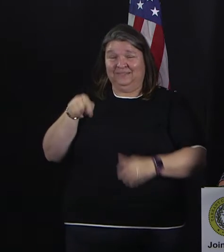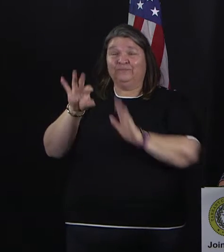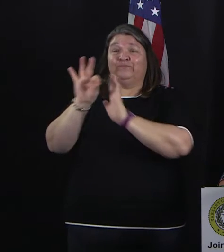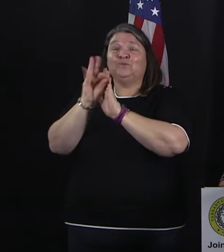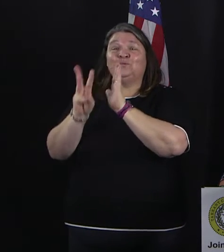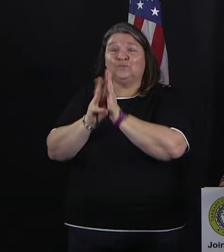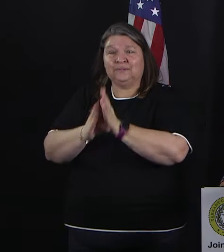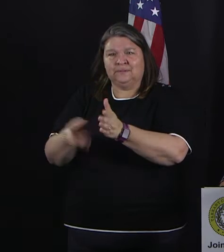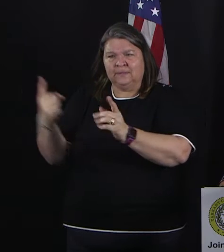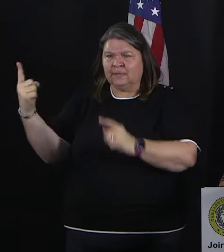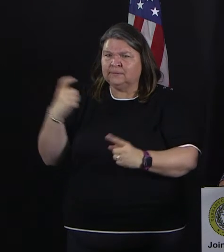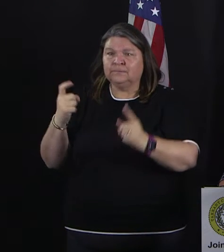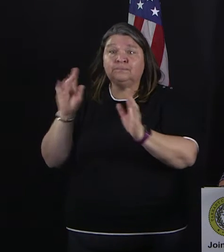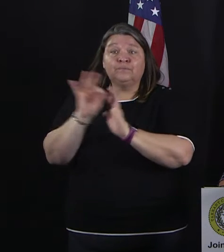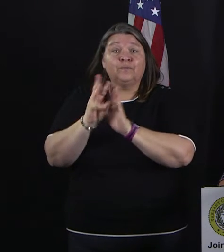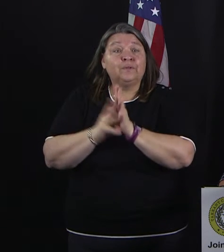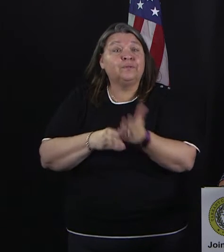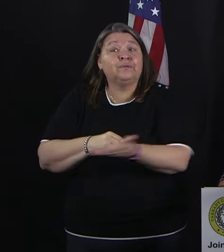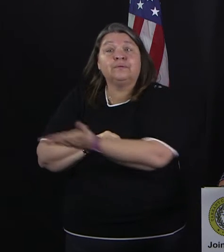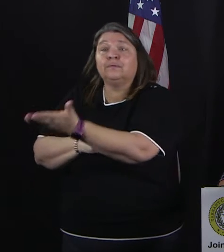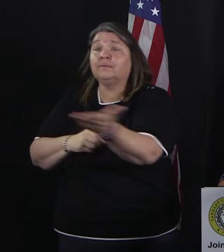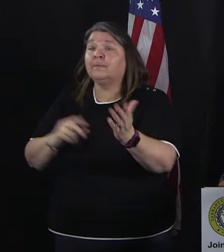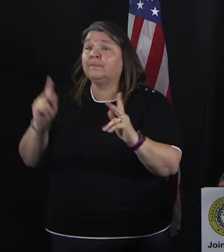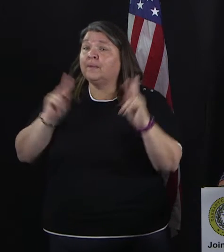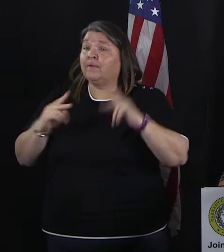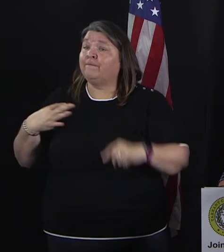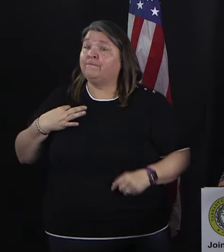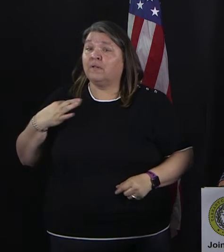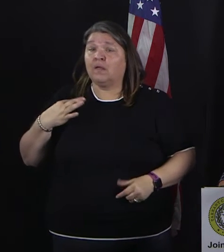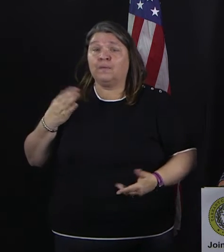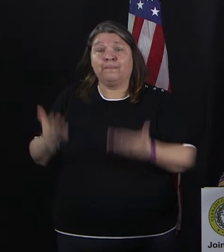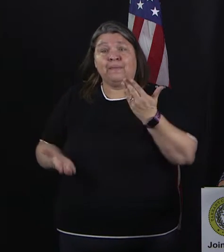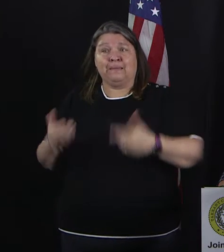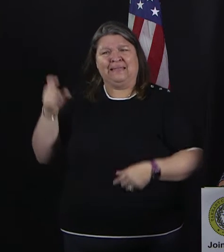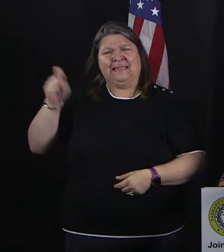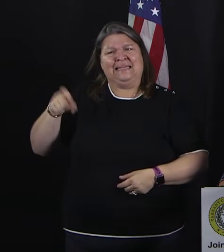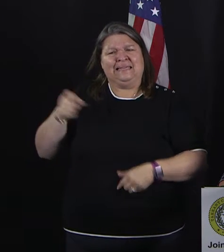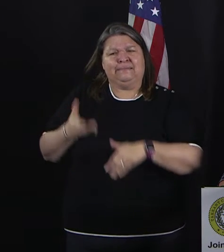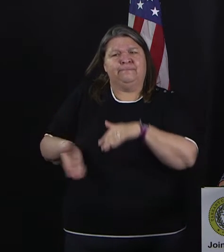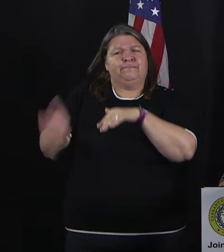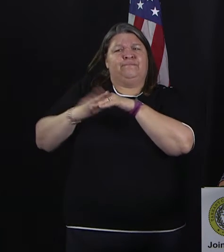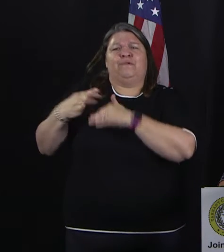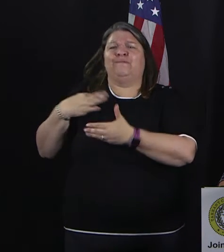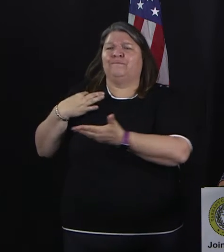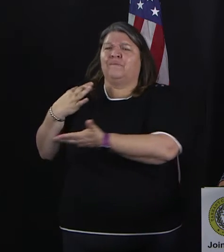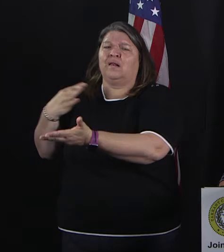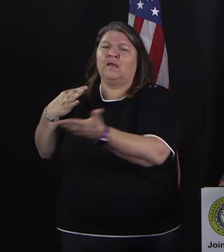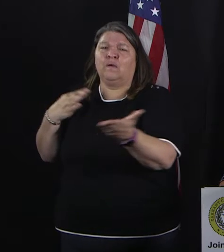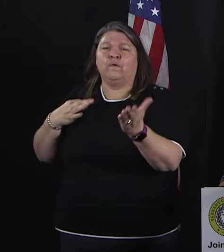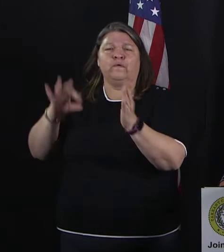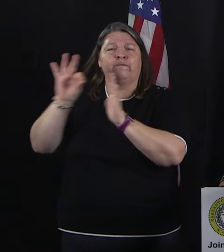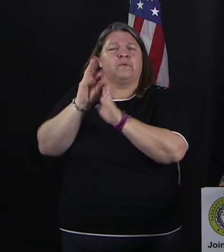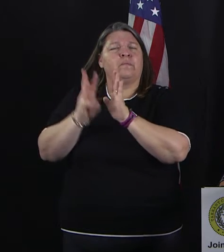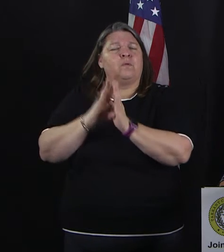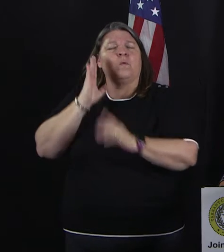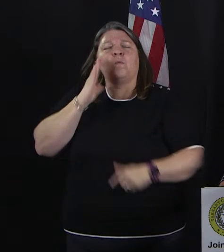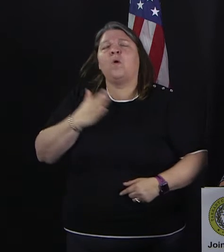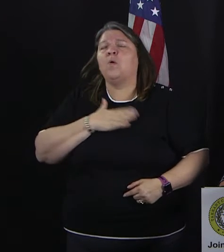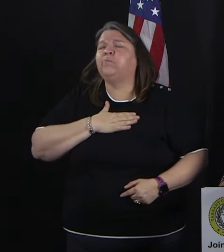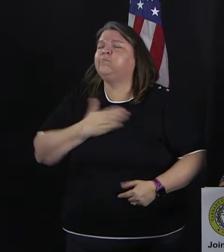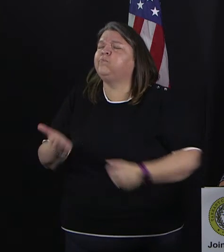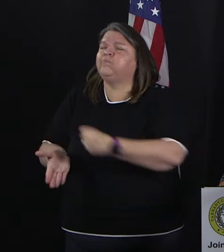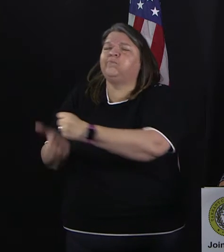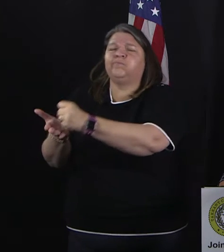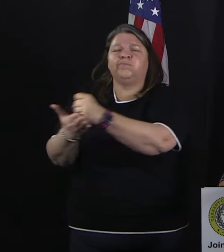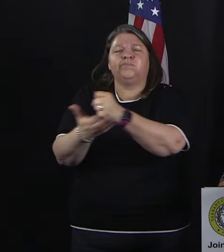need. I don't have to ask that. That's a given with Fort Worth residents. To check on your neighbors. See that your senior neighbors are